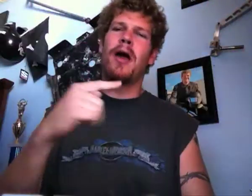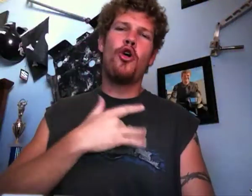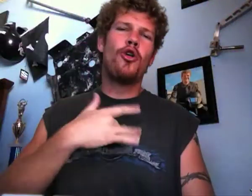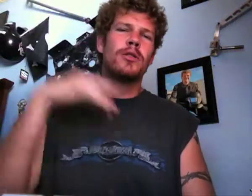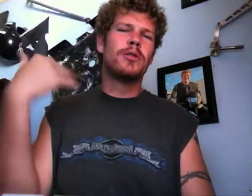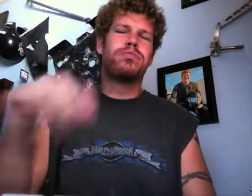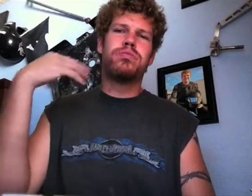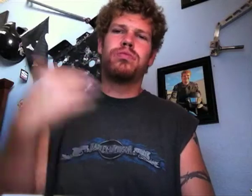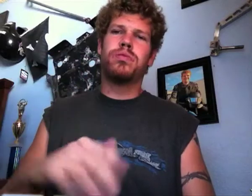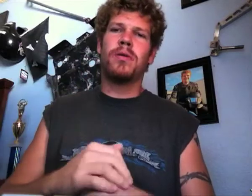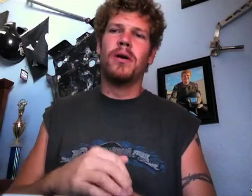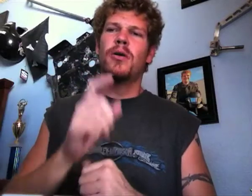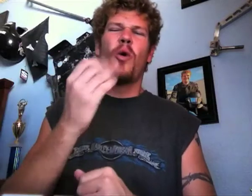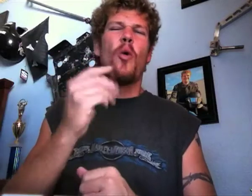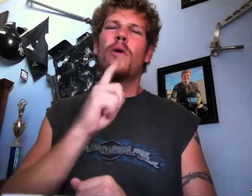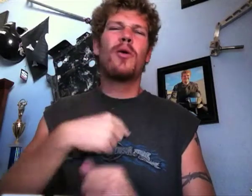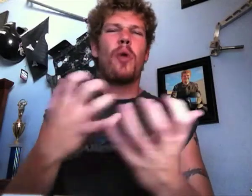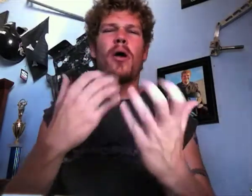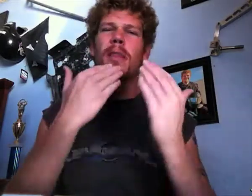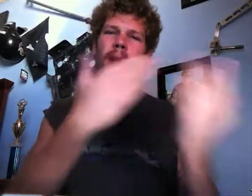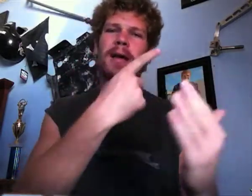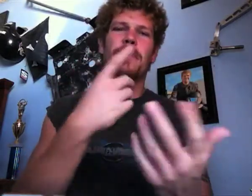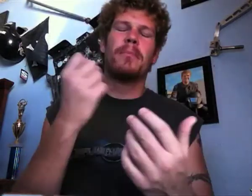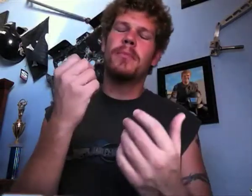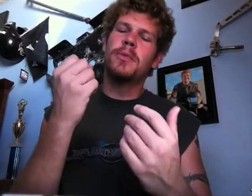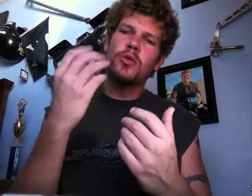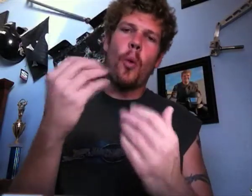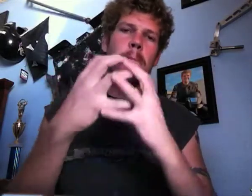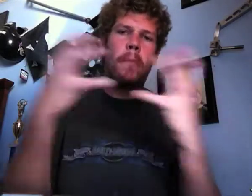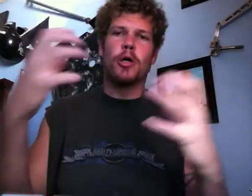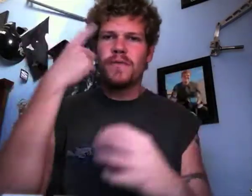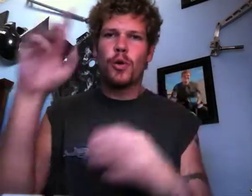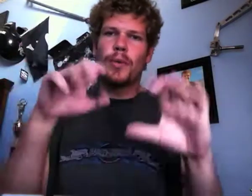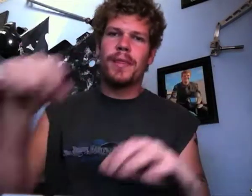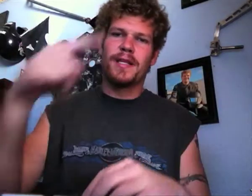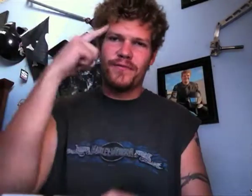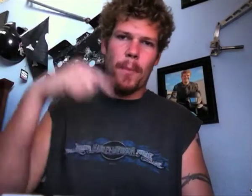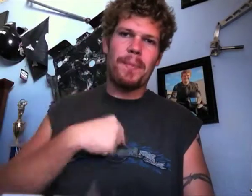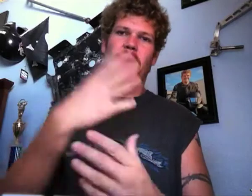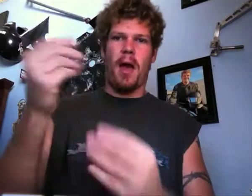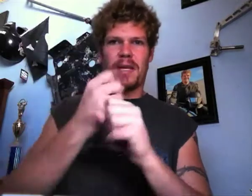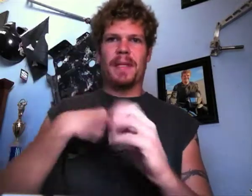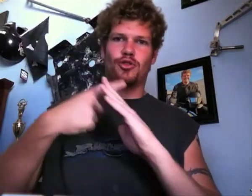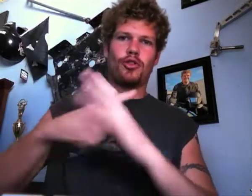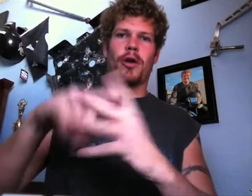I don't know I'm but I